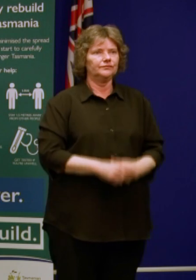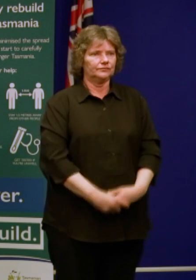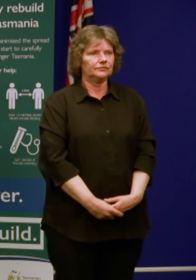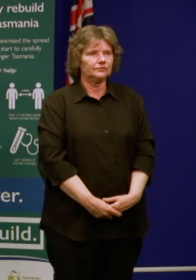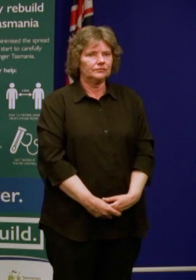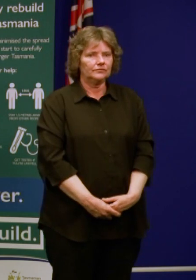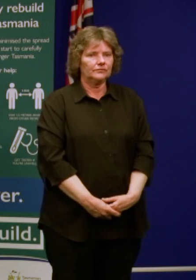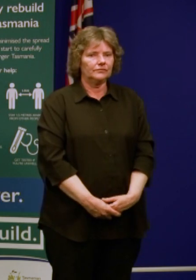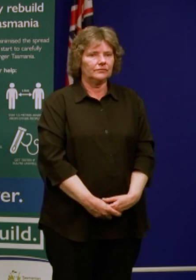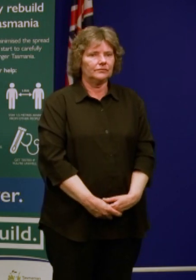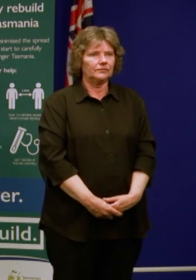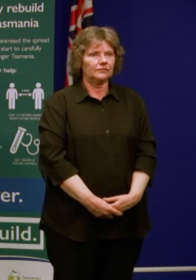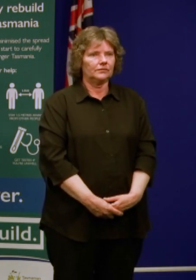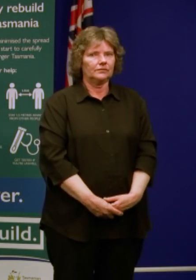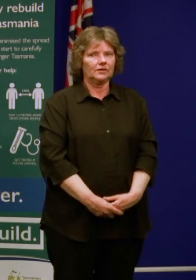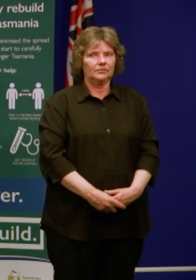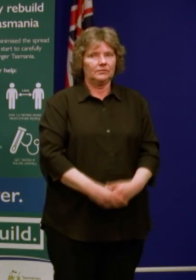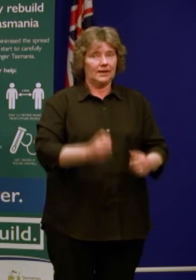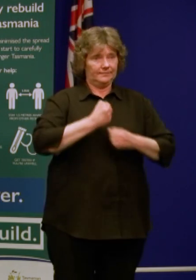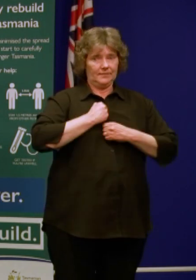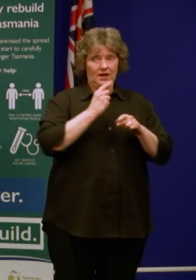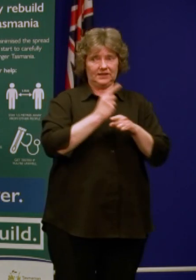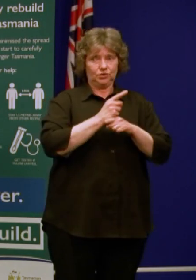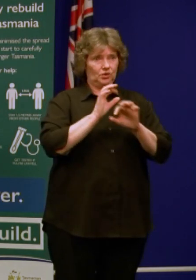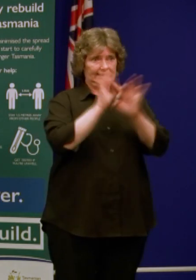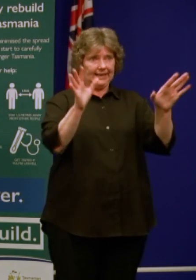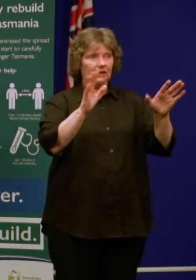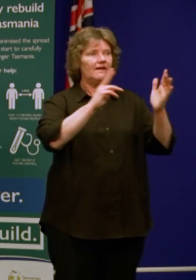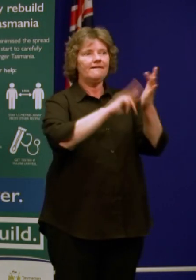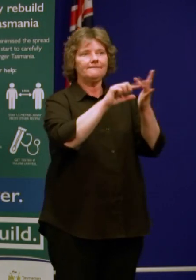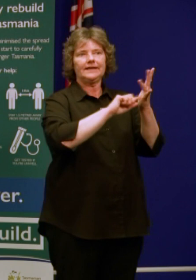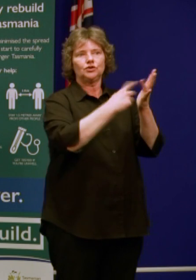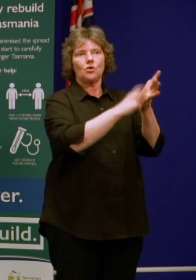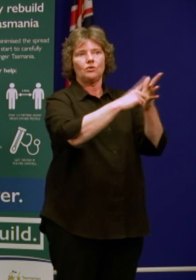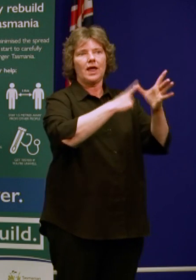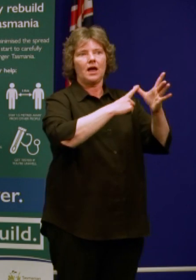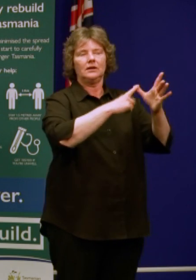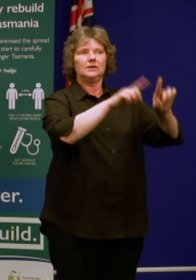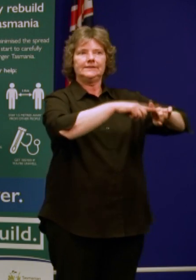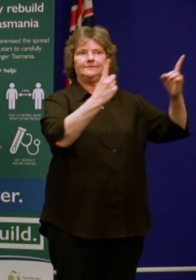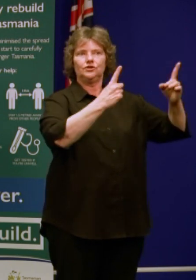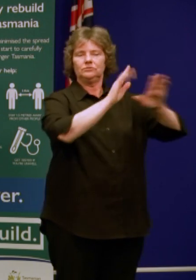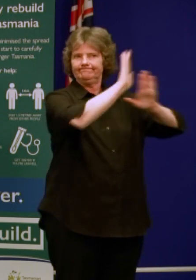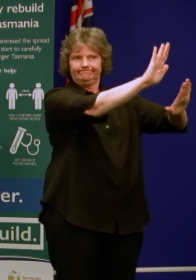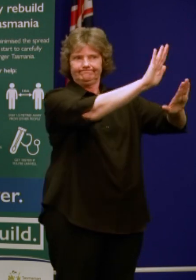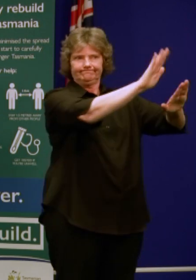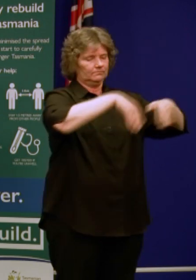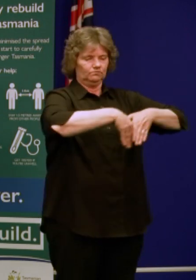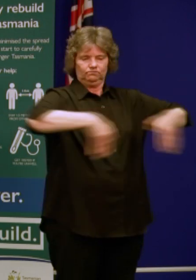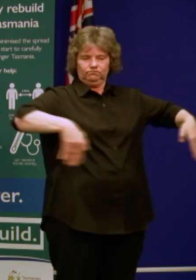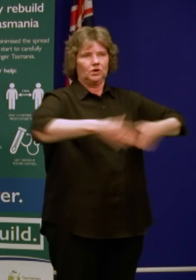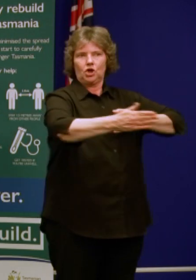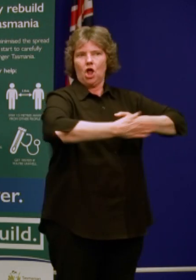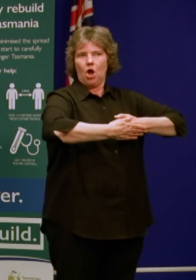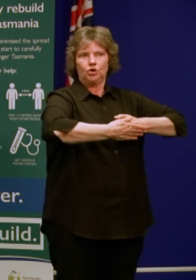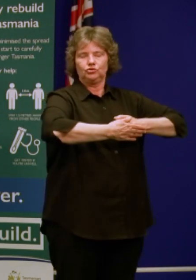day. But to be clear, Victoria will be out. I want to just touch on freight